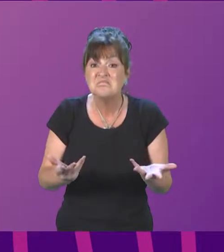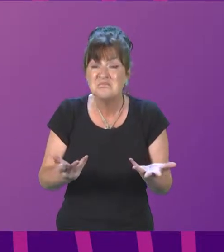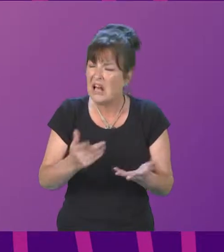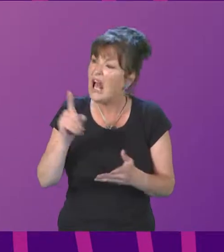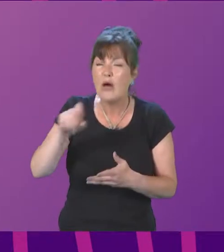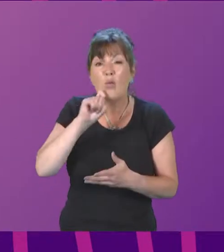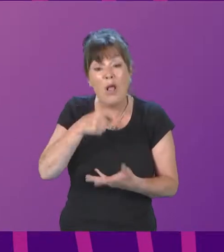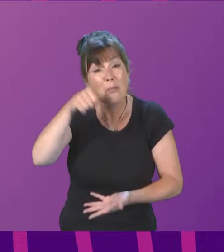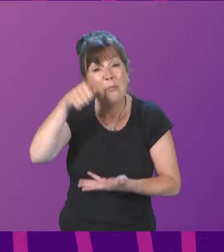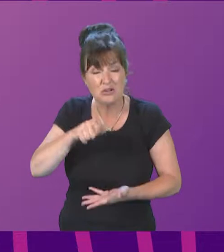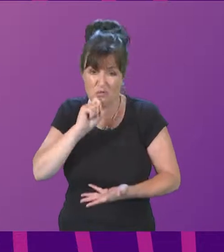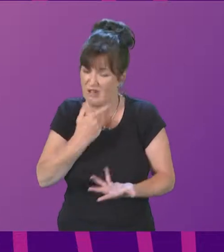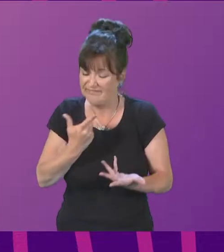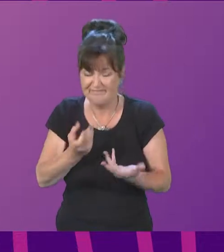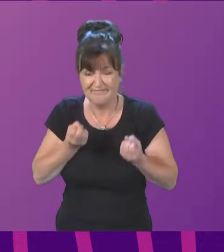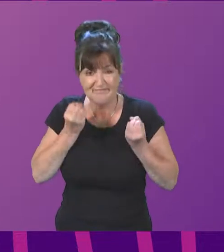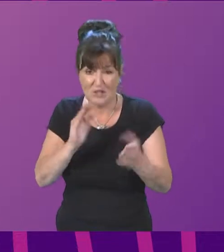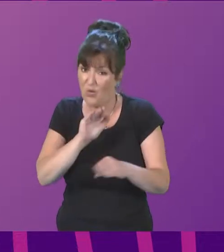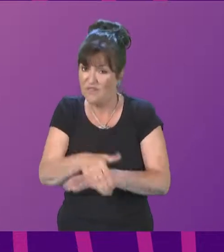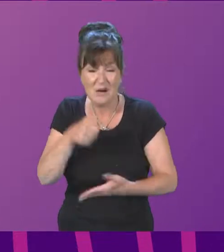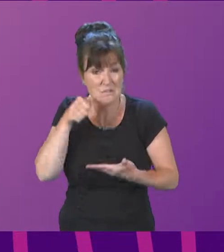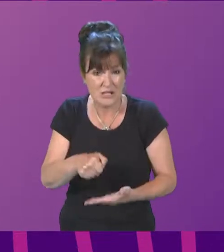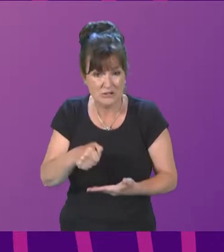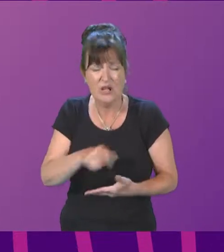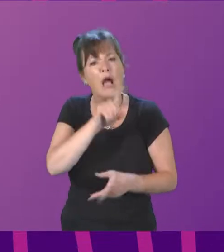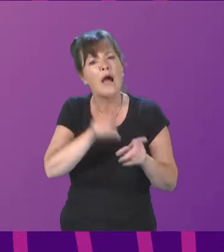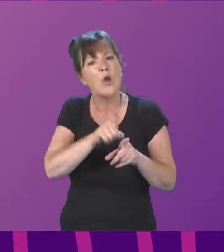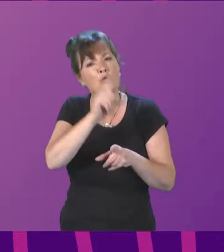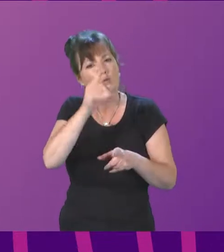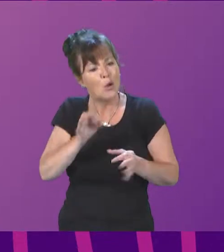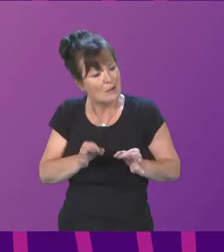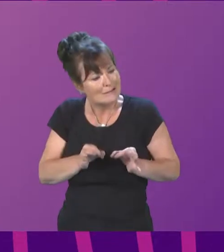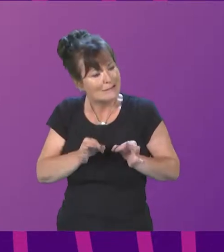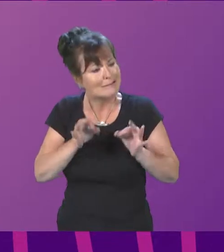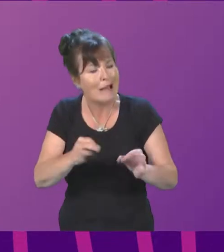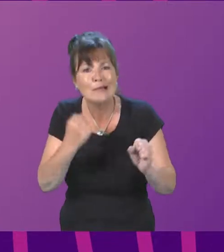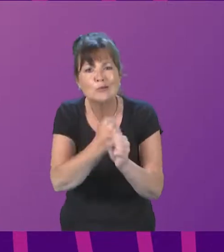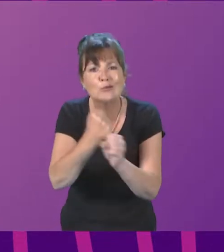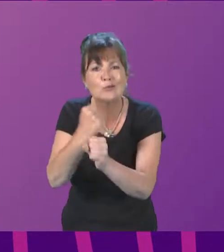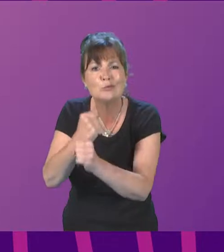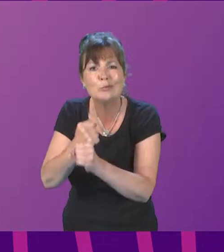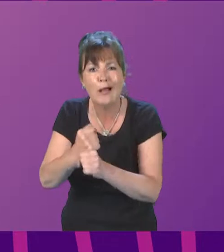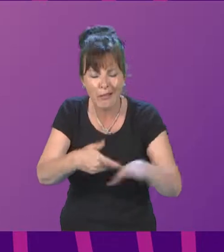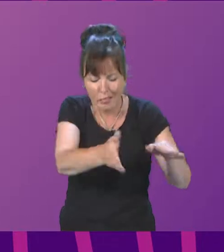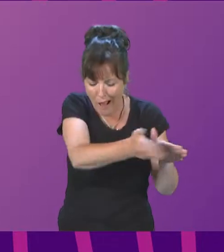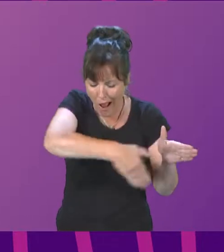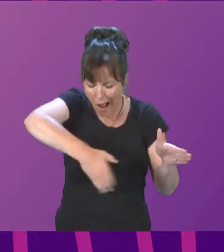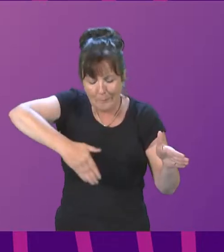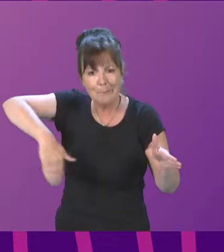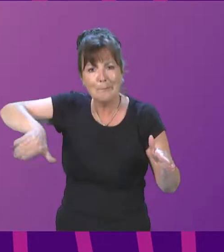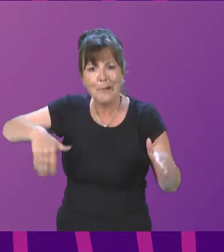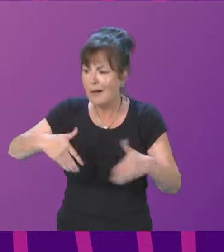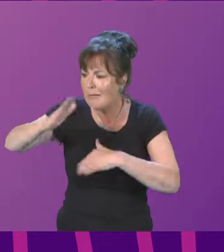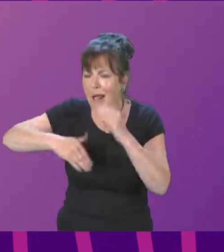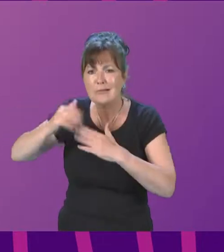overspend their budget and will delay to build the harbour infrastructure that we so desperately need. What more could possibly have gone